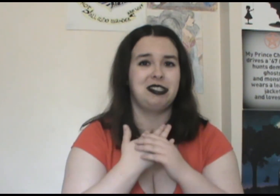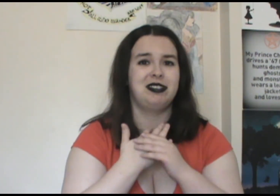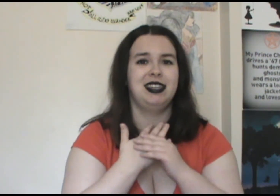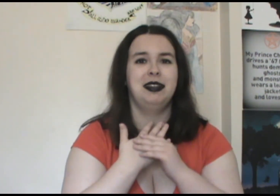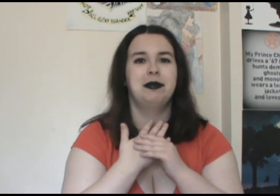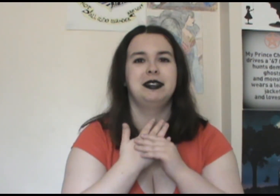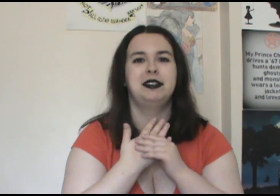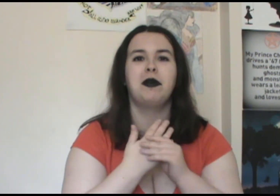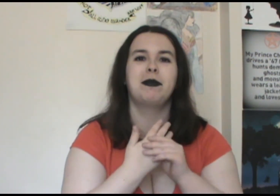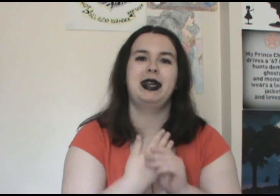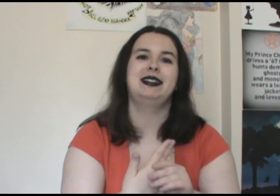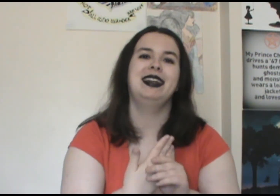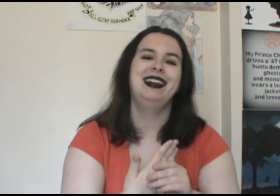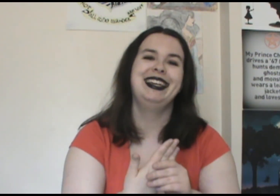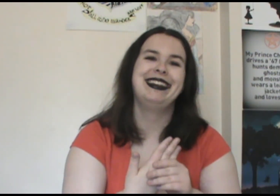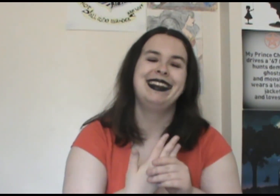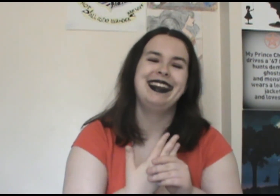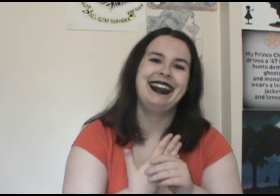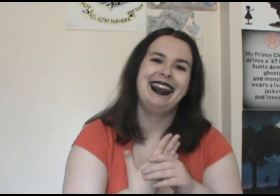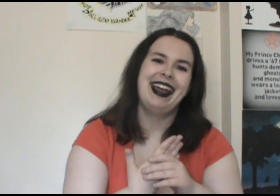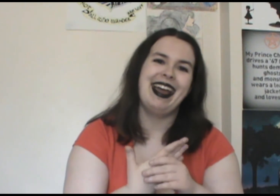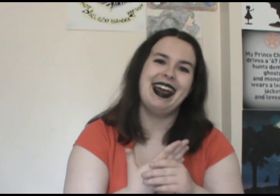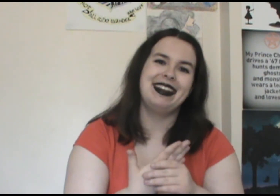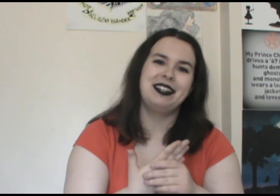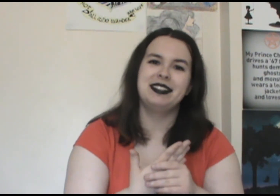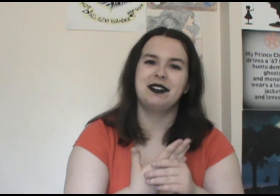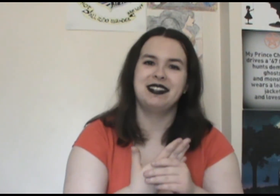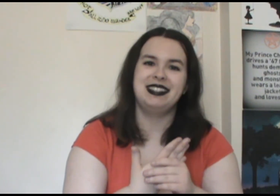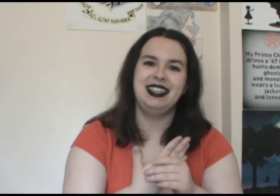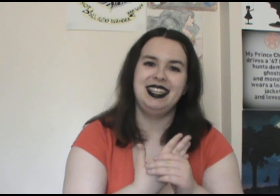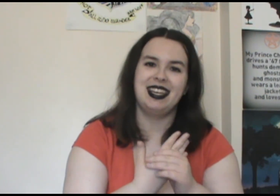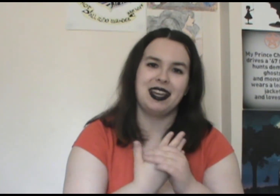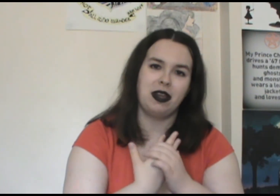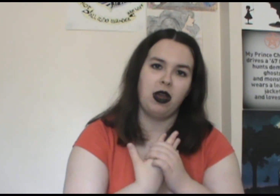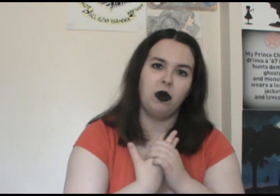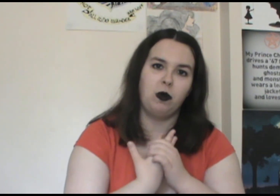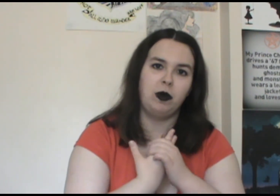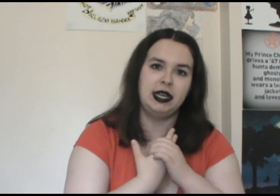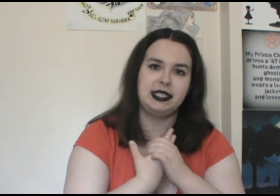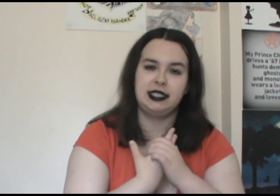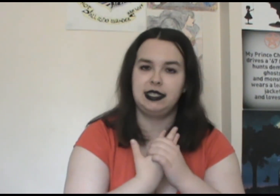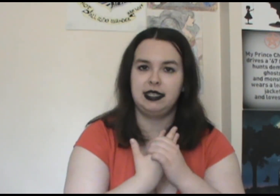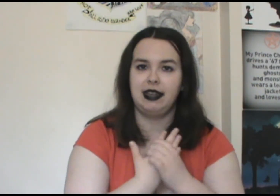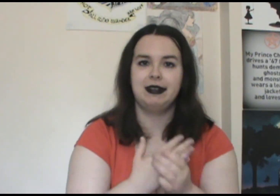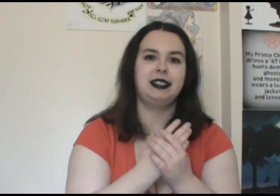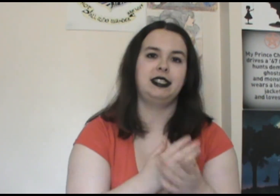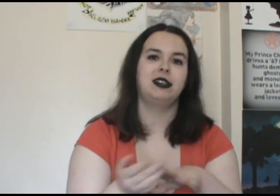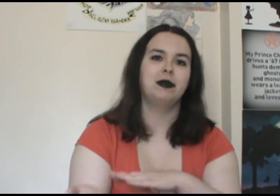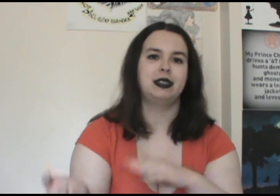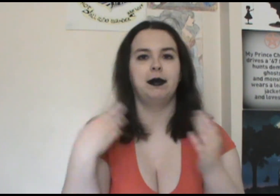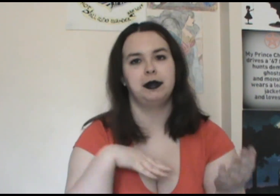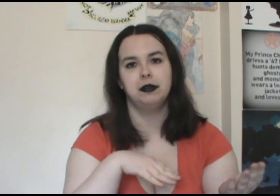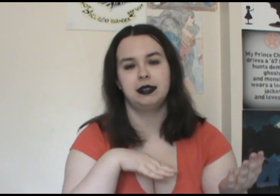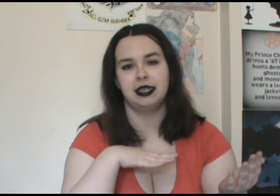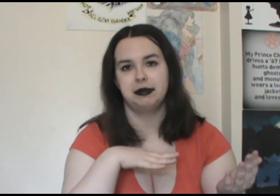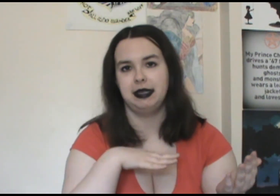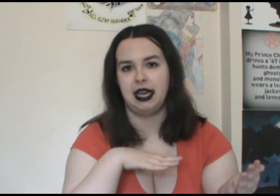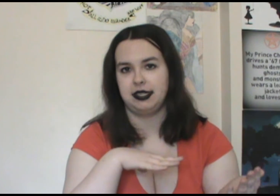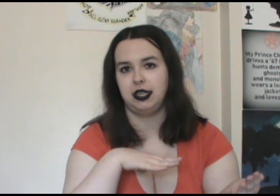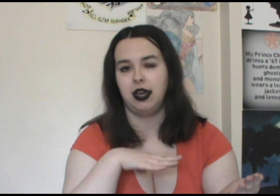just it was so amazing to sort of see like what David's sister was up to since we last saw